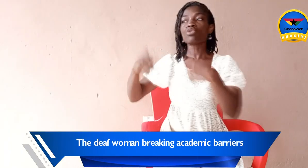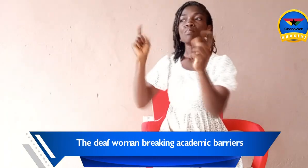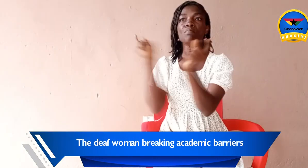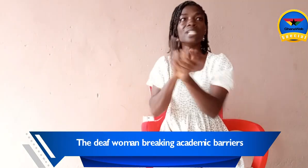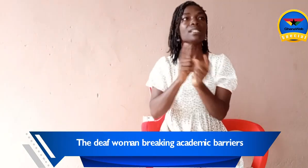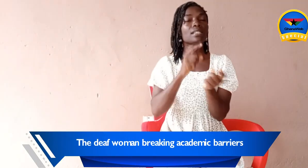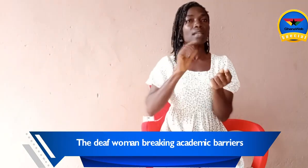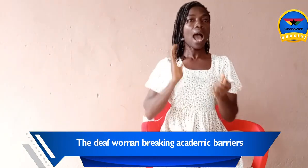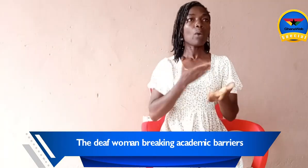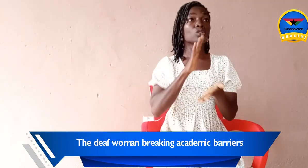meet our school.